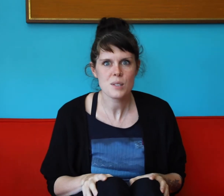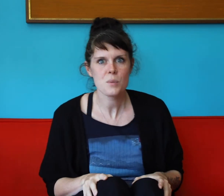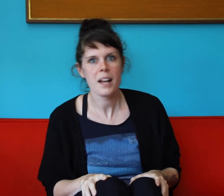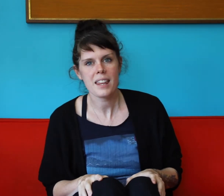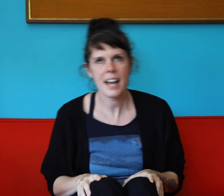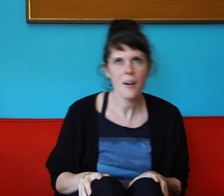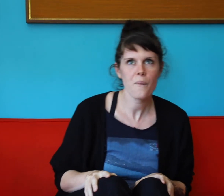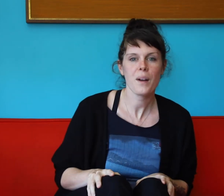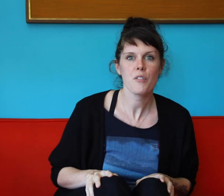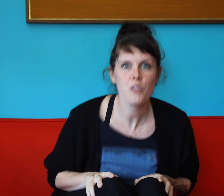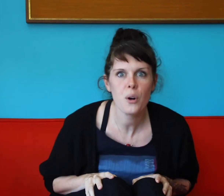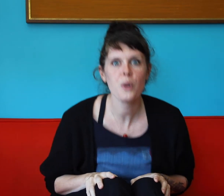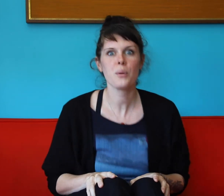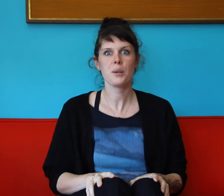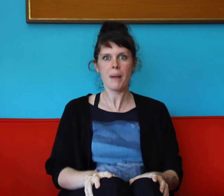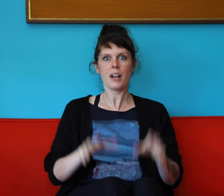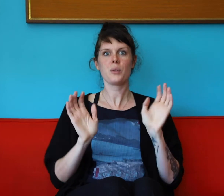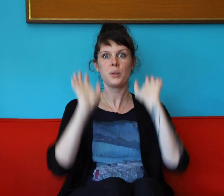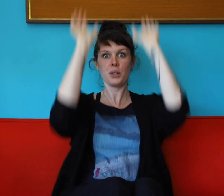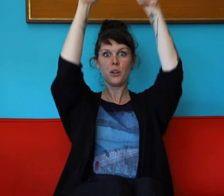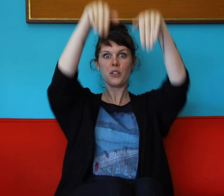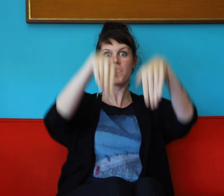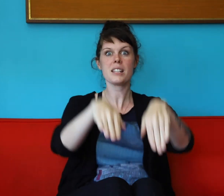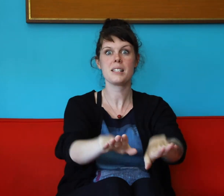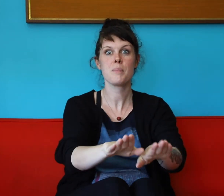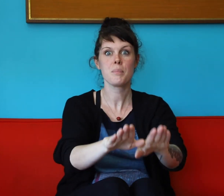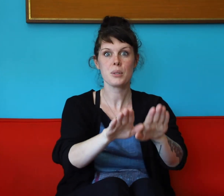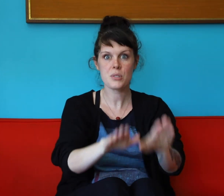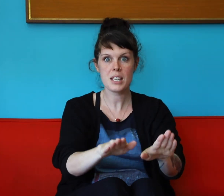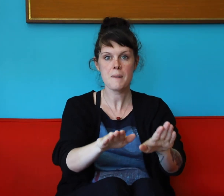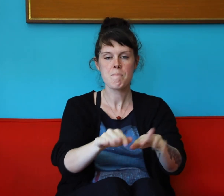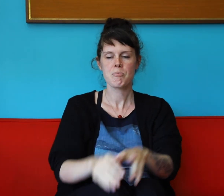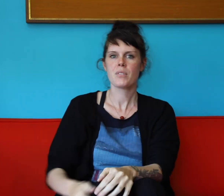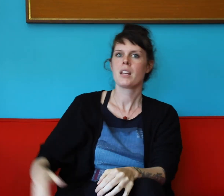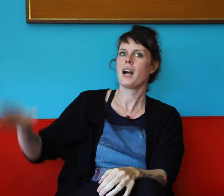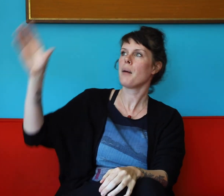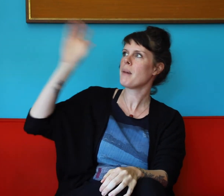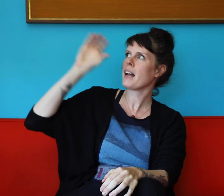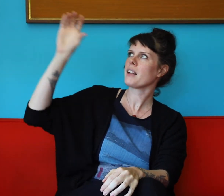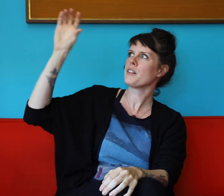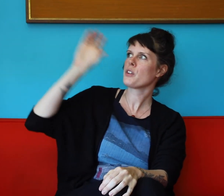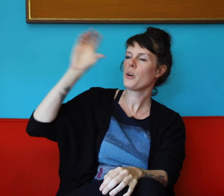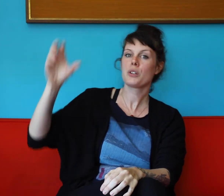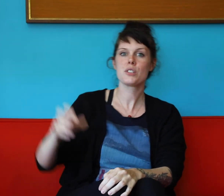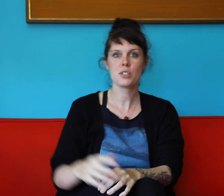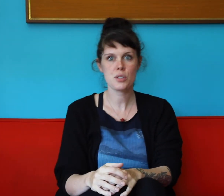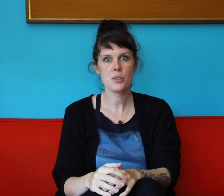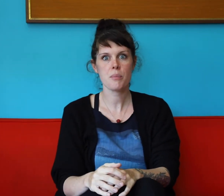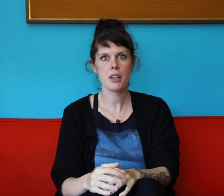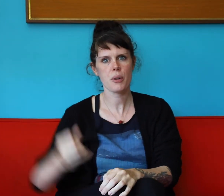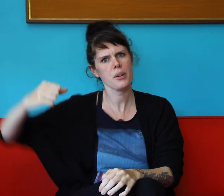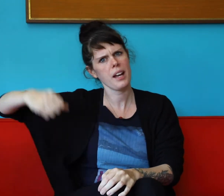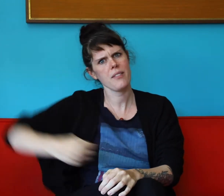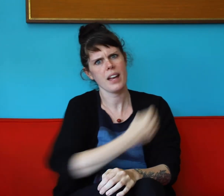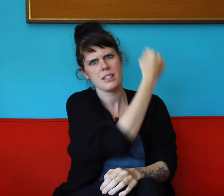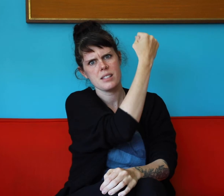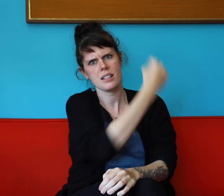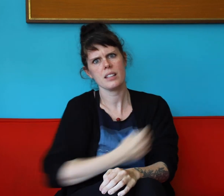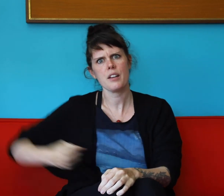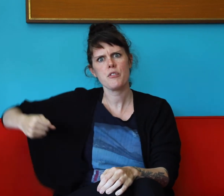way, that way, forward, backward, over the deep blue sea. A bottle of Coke to soothe my throat and that's the life